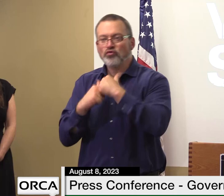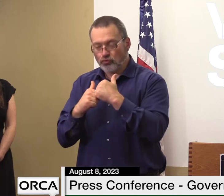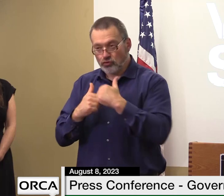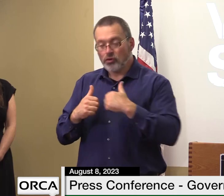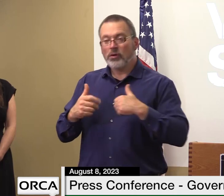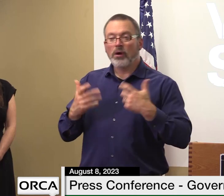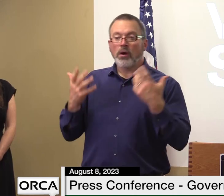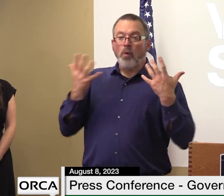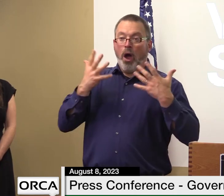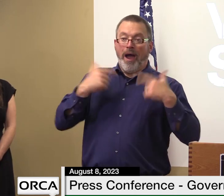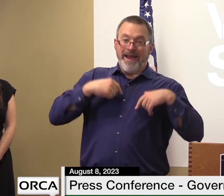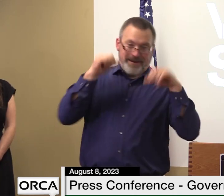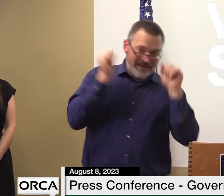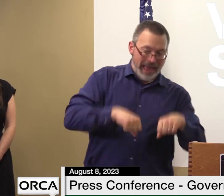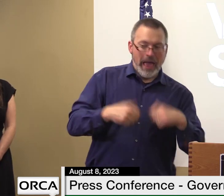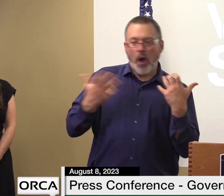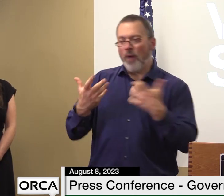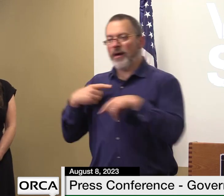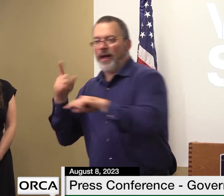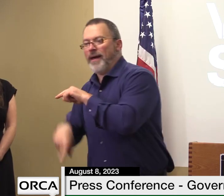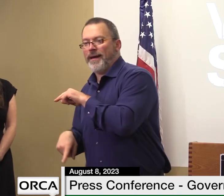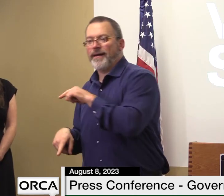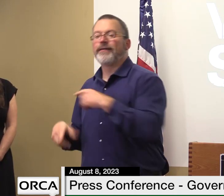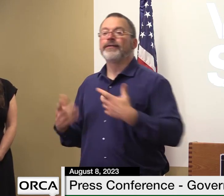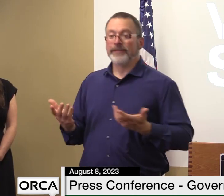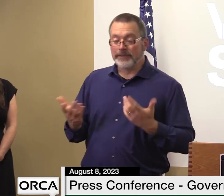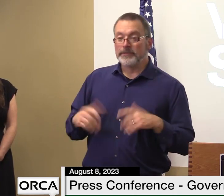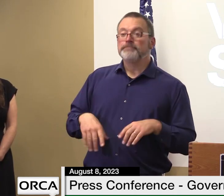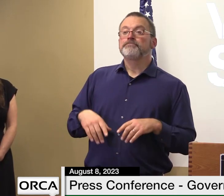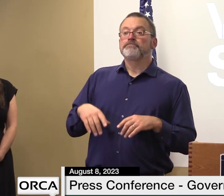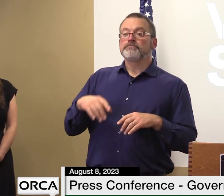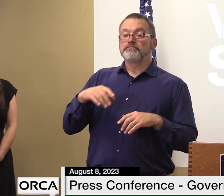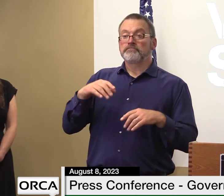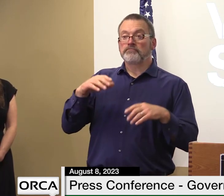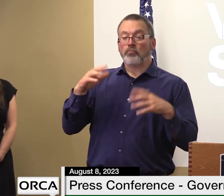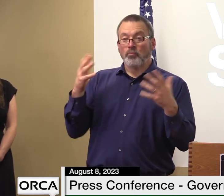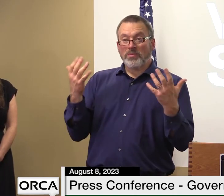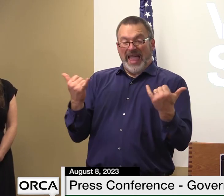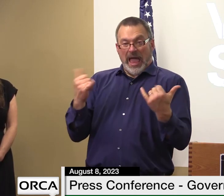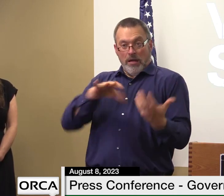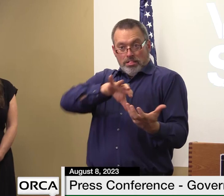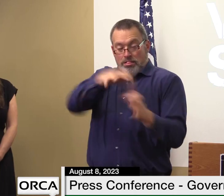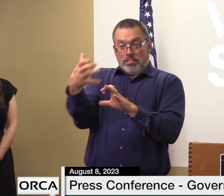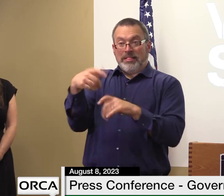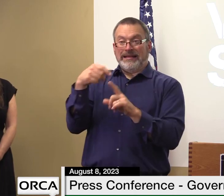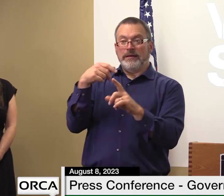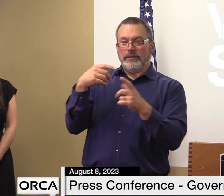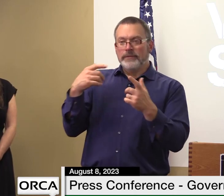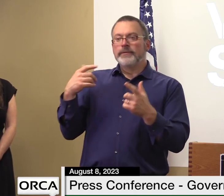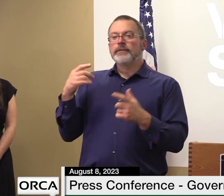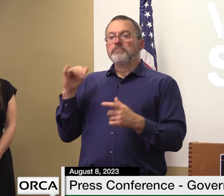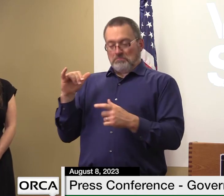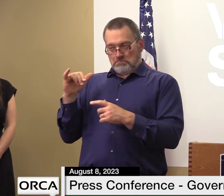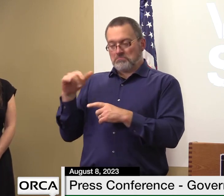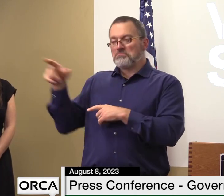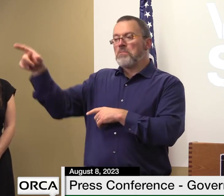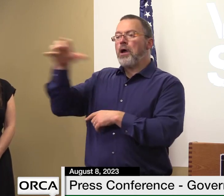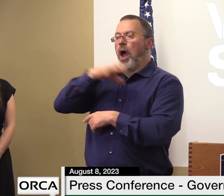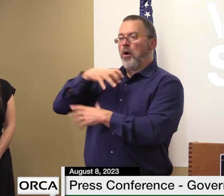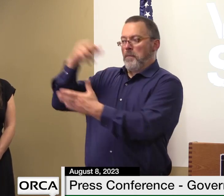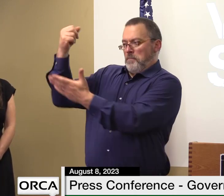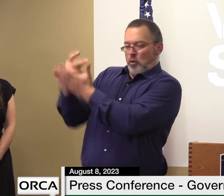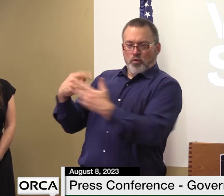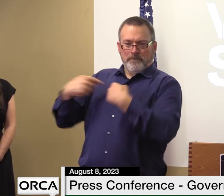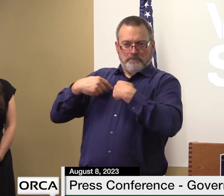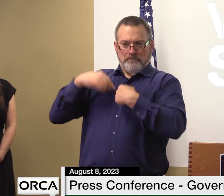so every major disaster system the congress looks at the authorities that has given fema uh and adjust it we saw the same thing